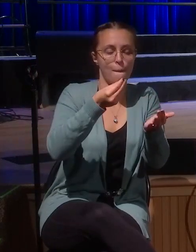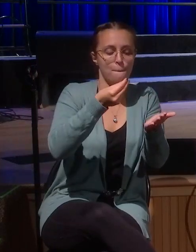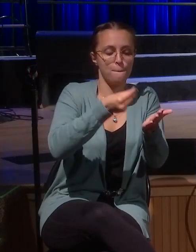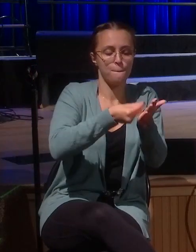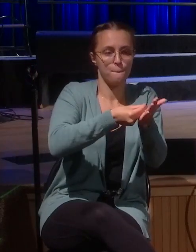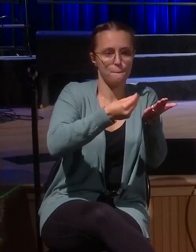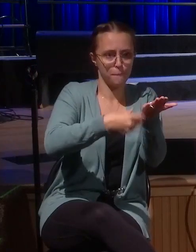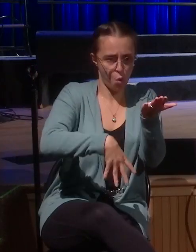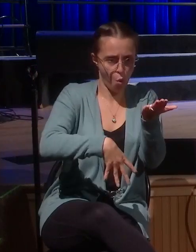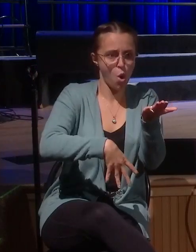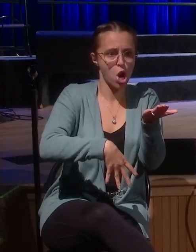the amount.